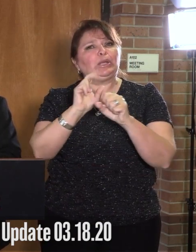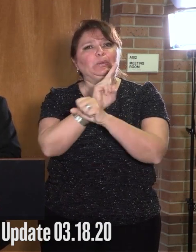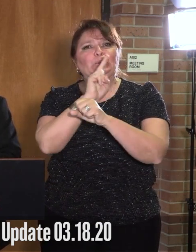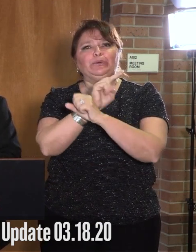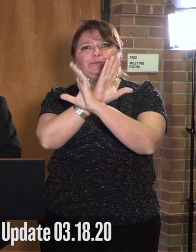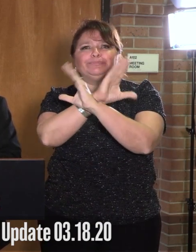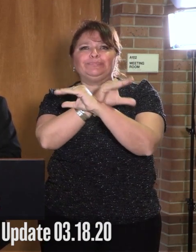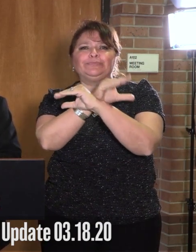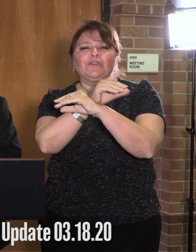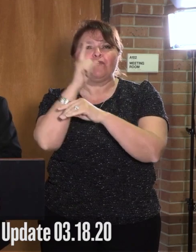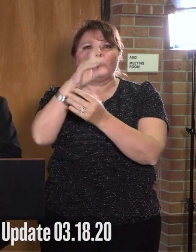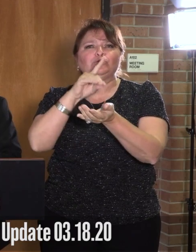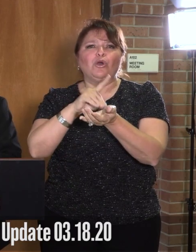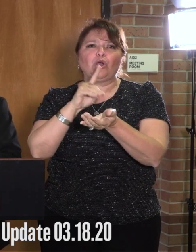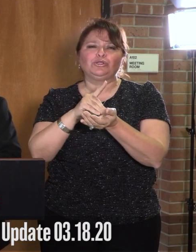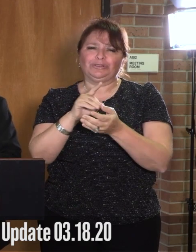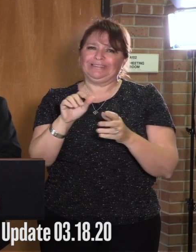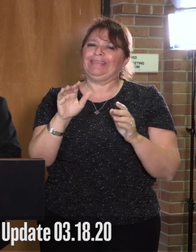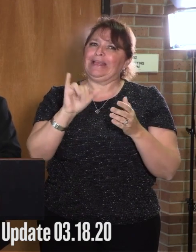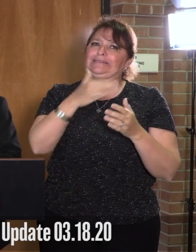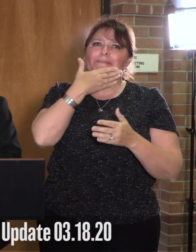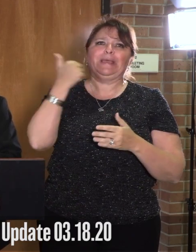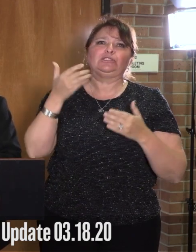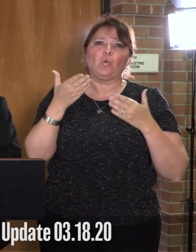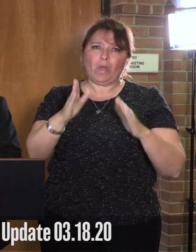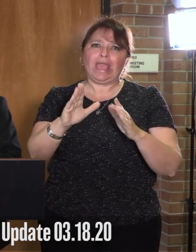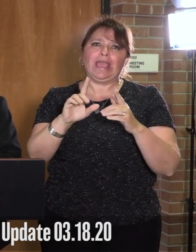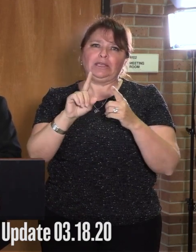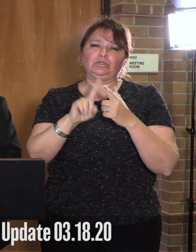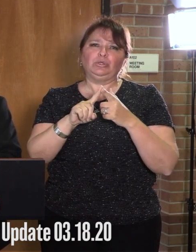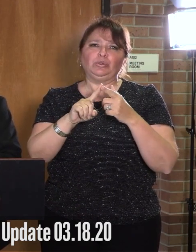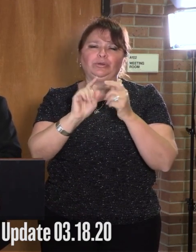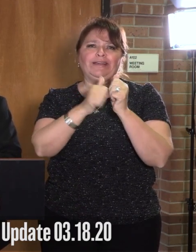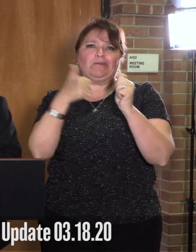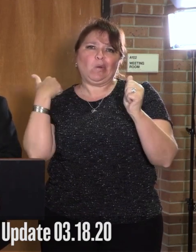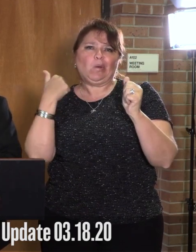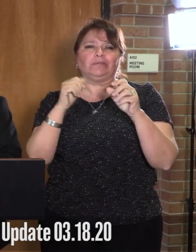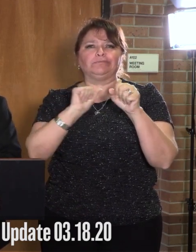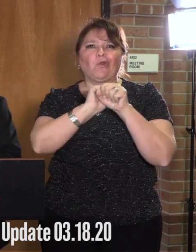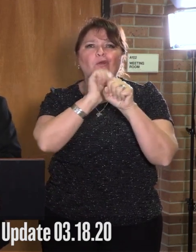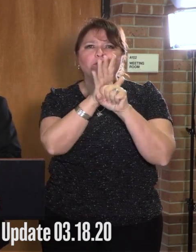possible as it's the best way of protecting patients and staff from COVID-19.